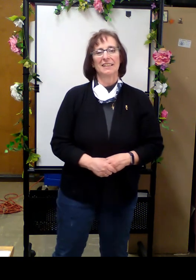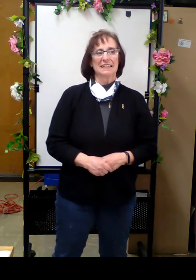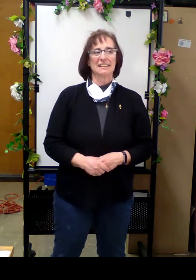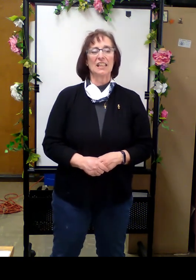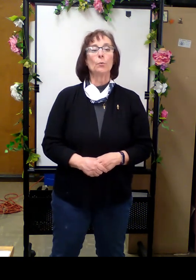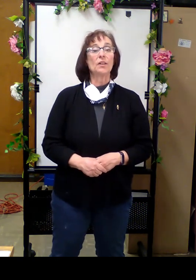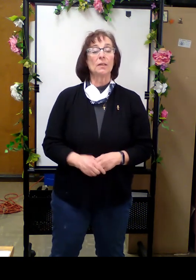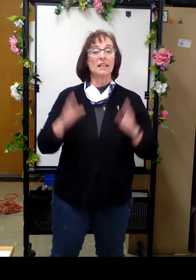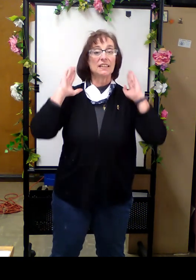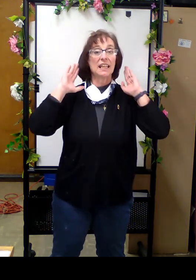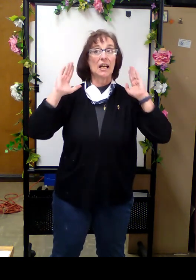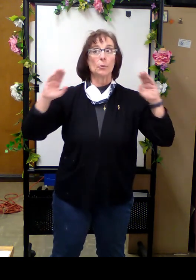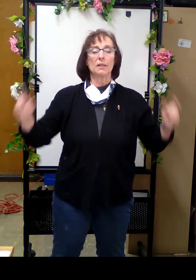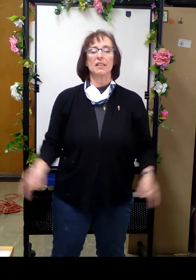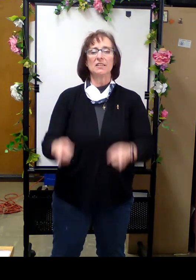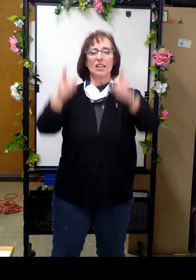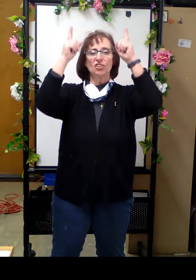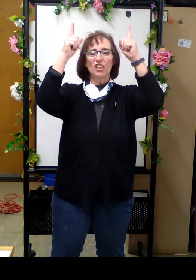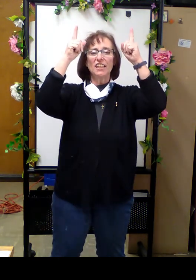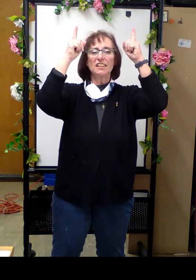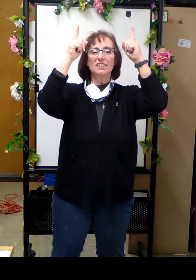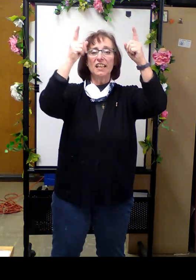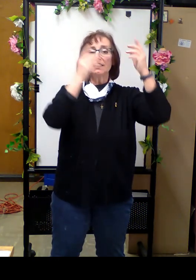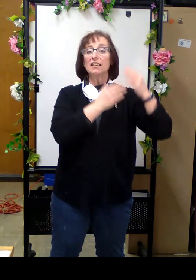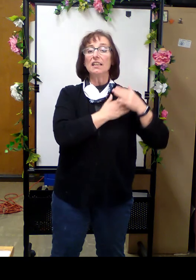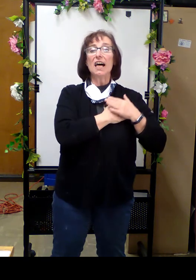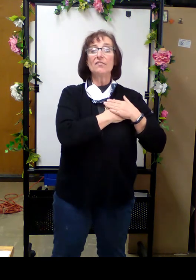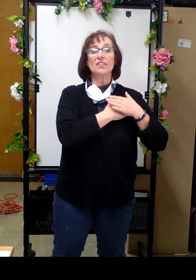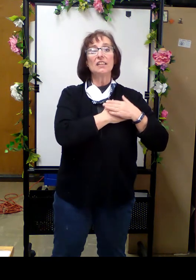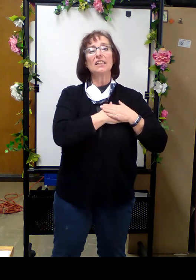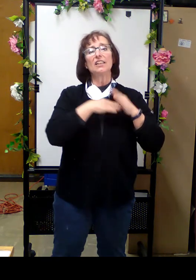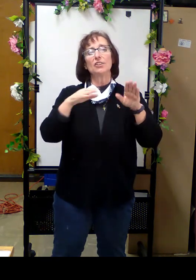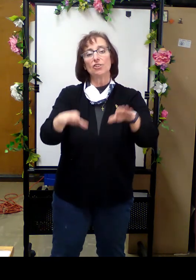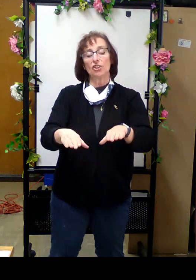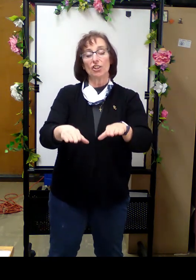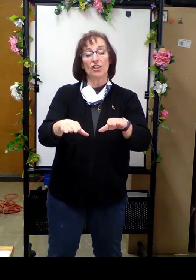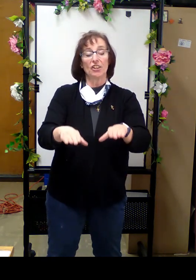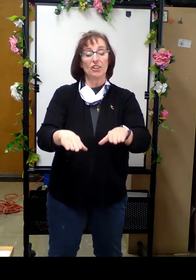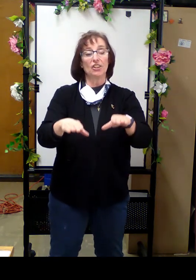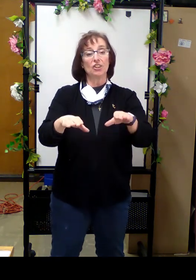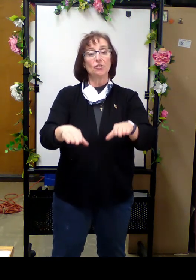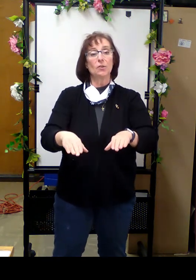Sing with me nice and loud. Jesus loves the little children,